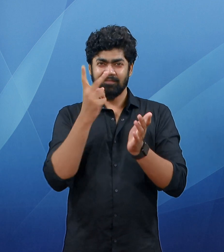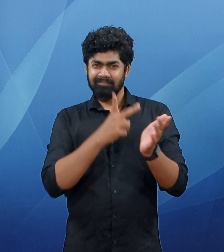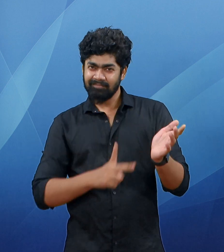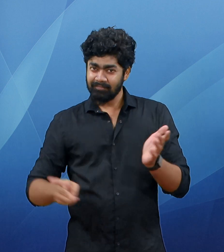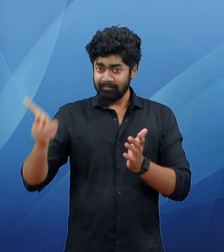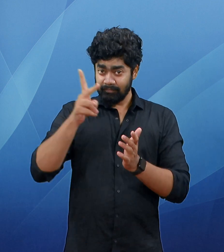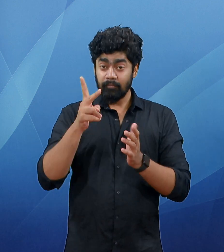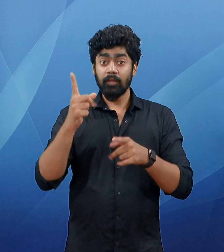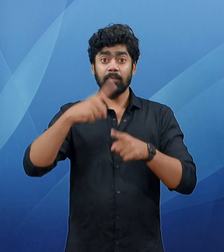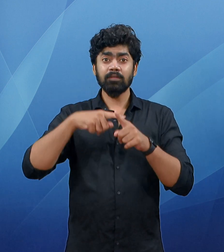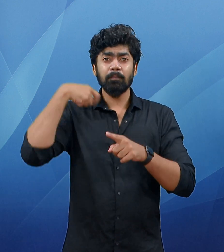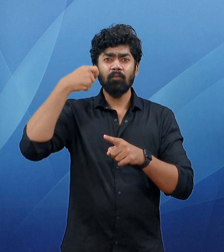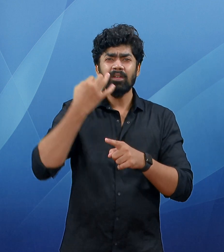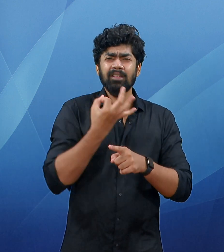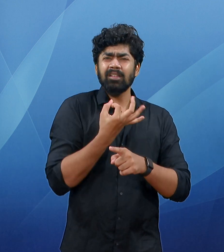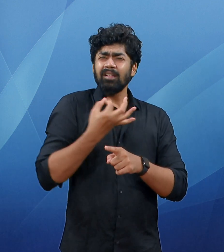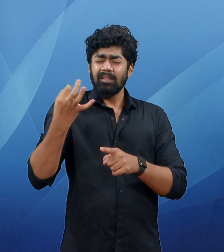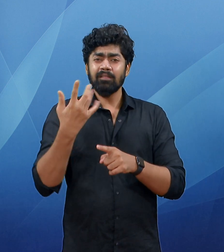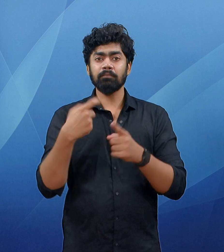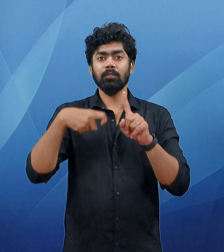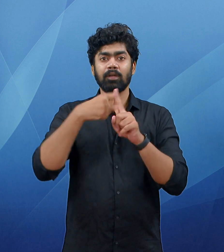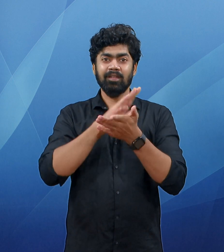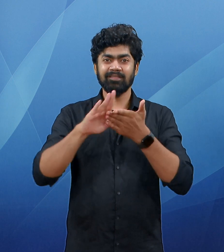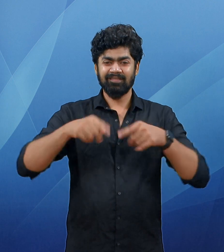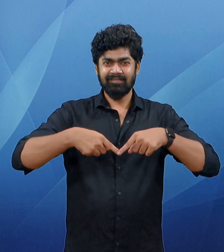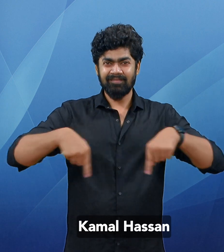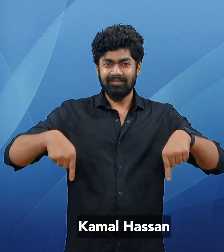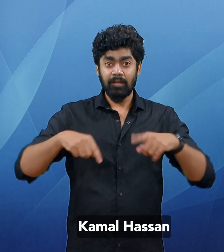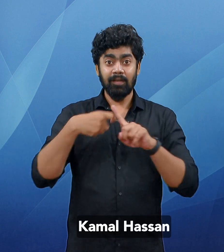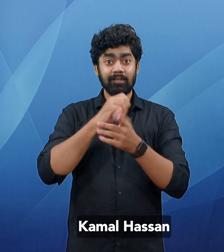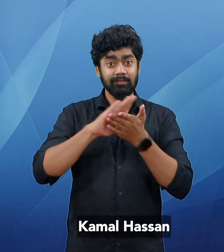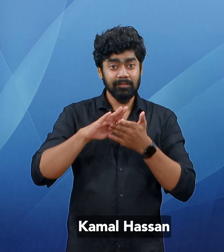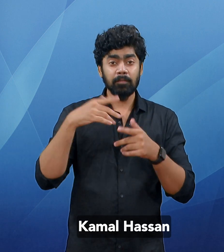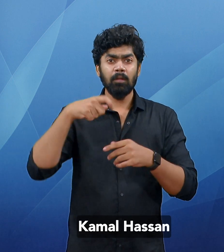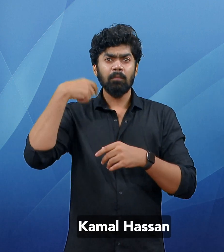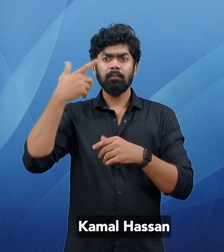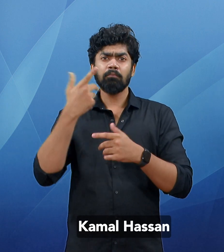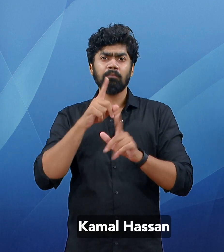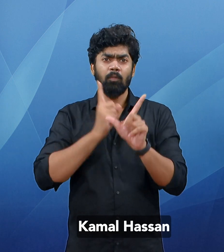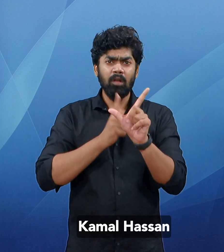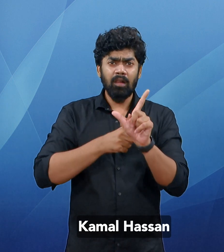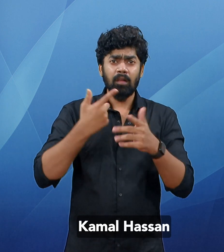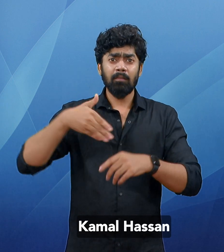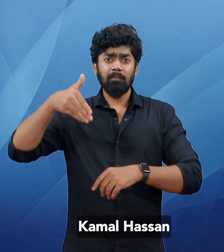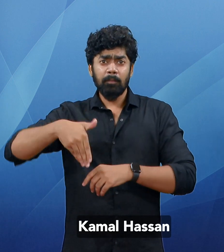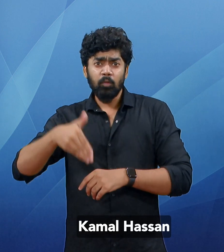into four security zones by the Thiruvananthabaram City Police with a force entrusted with maintenance of law and order.